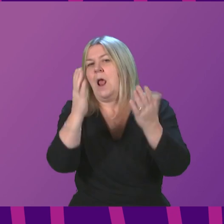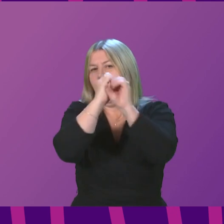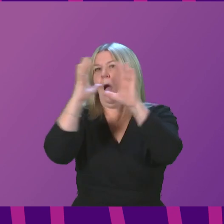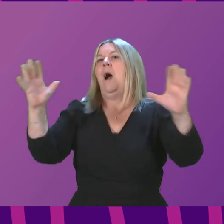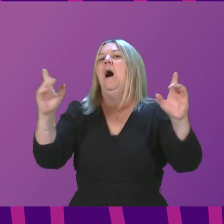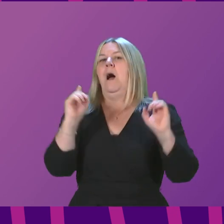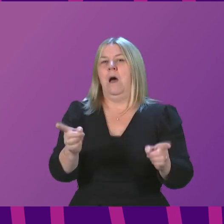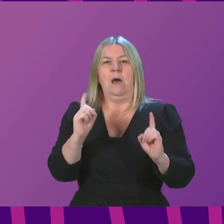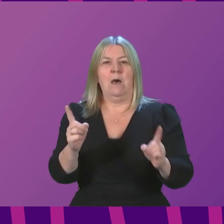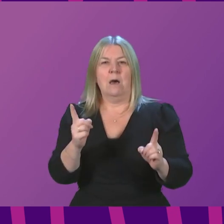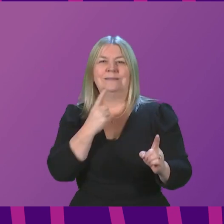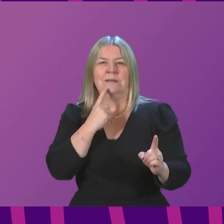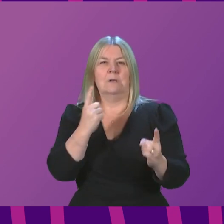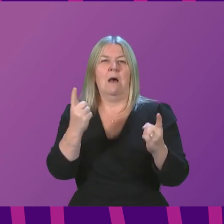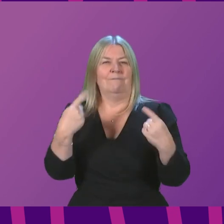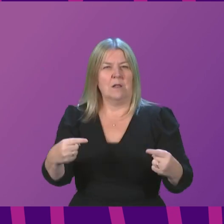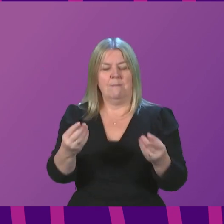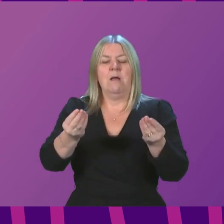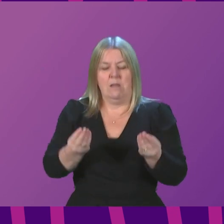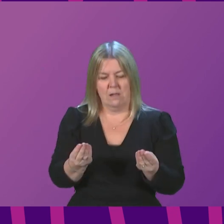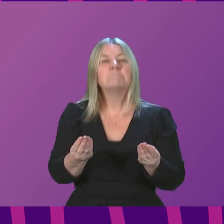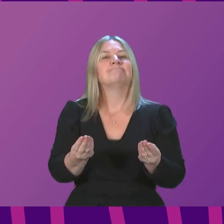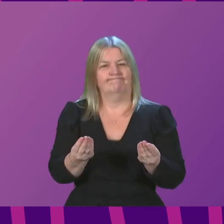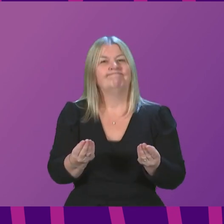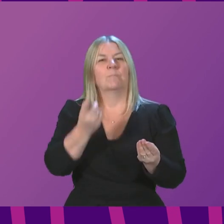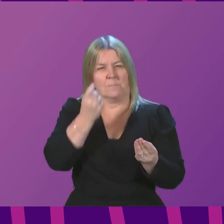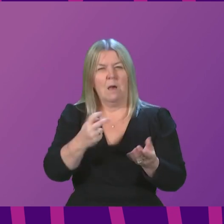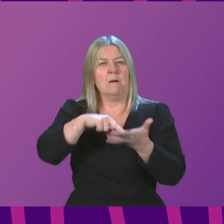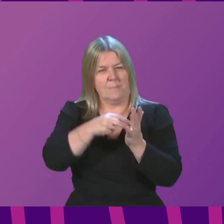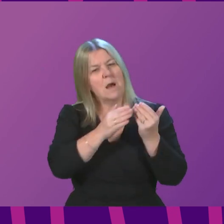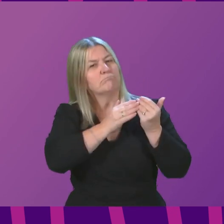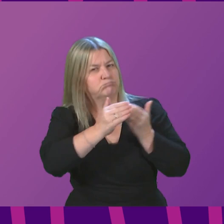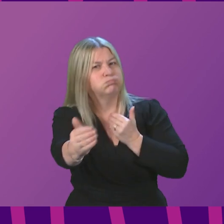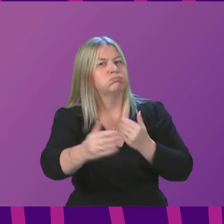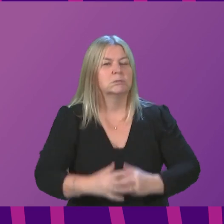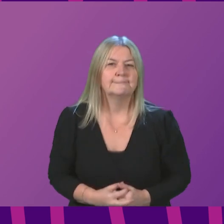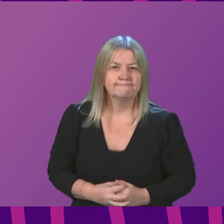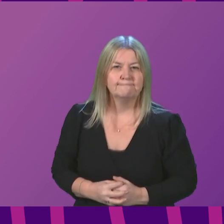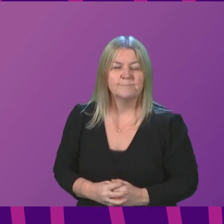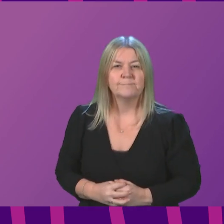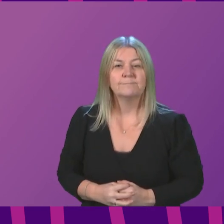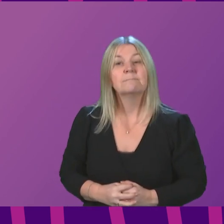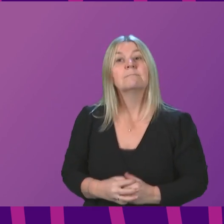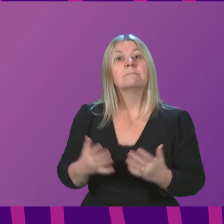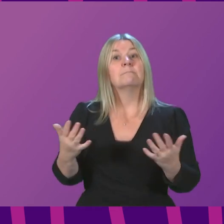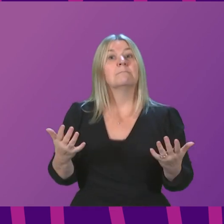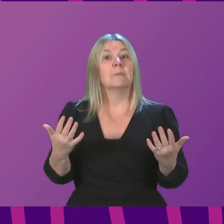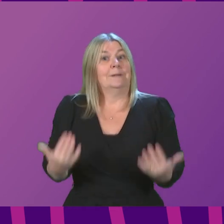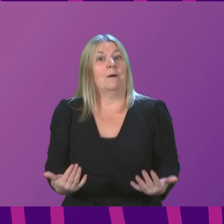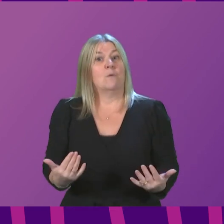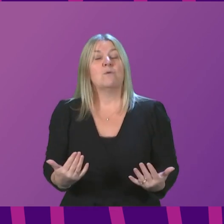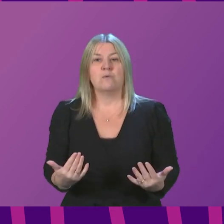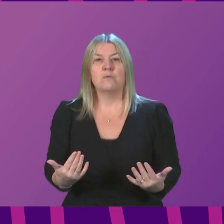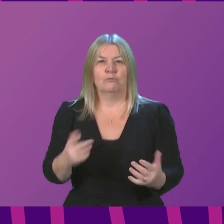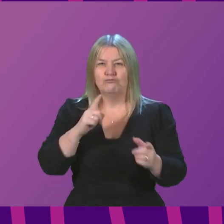reach informed judgments about the most proportionate response going forward. In the meantime, however, while we better